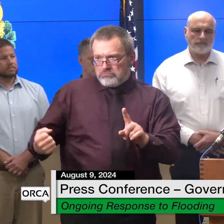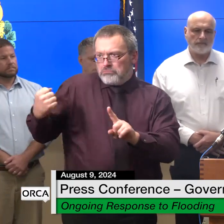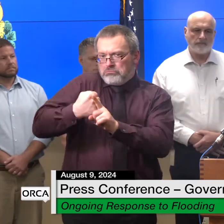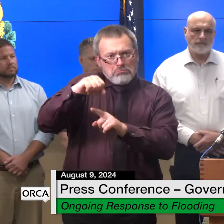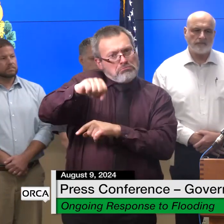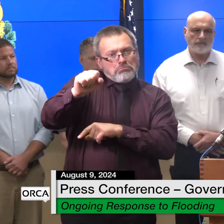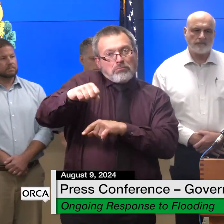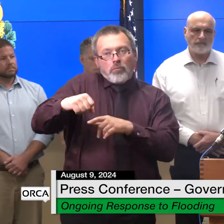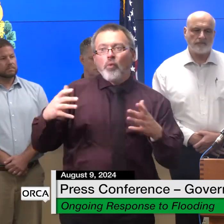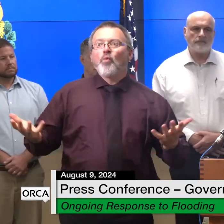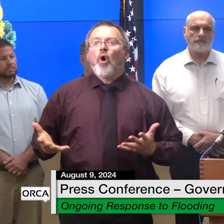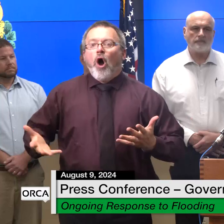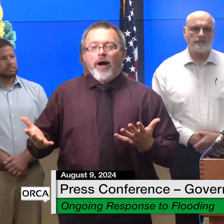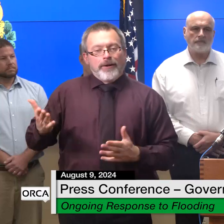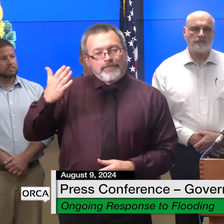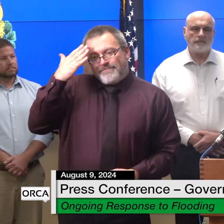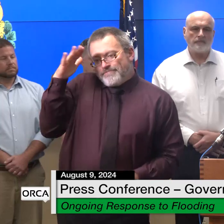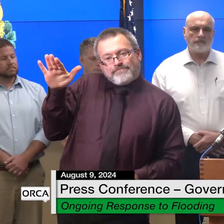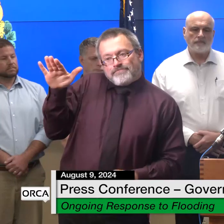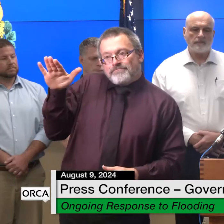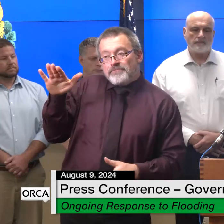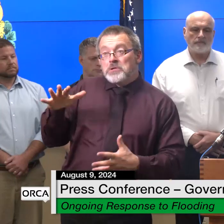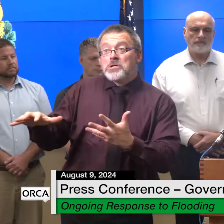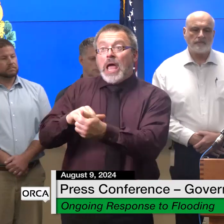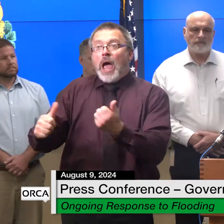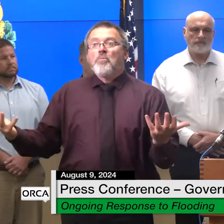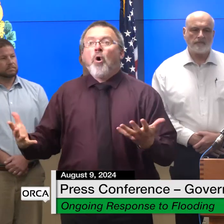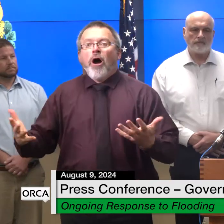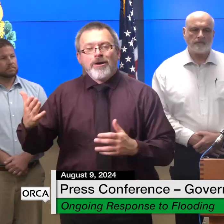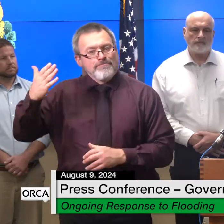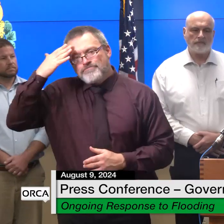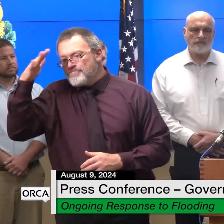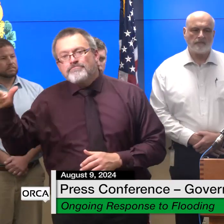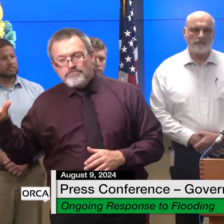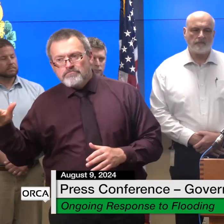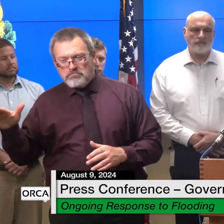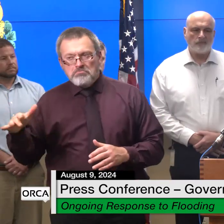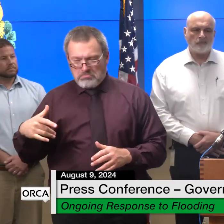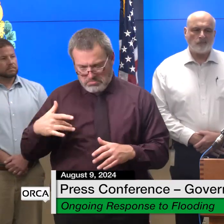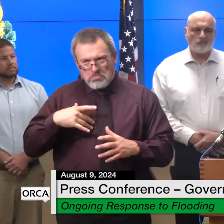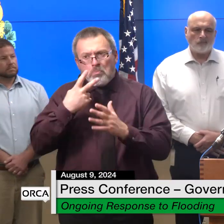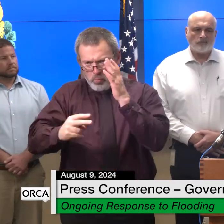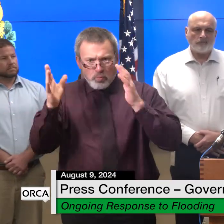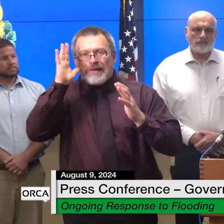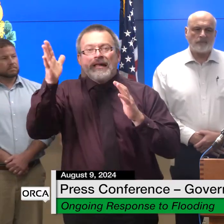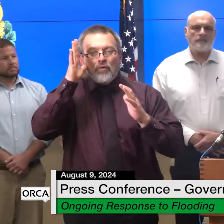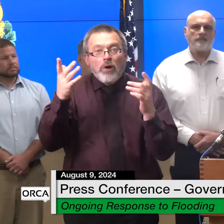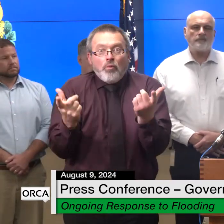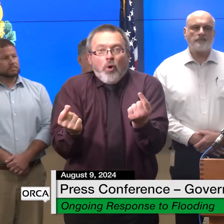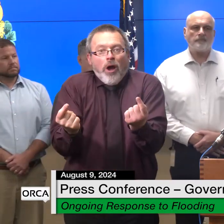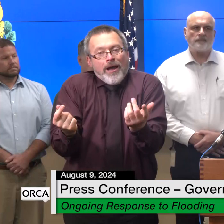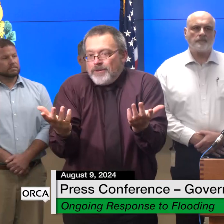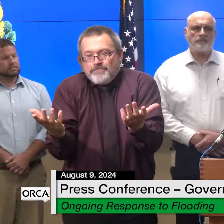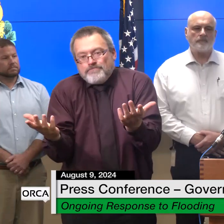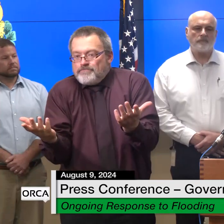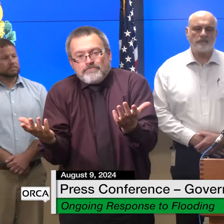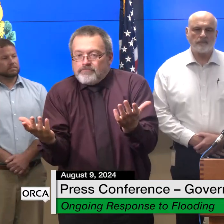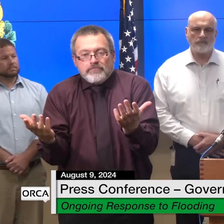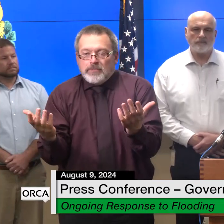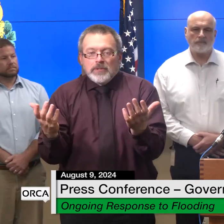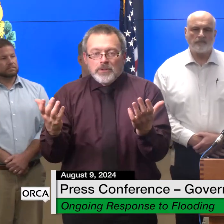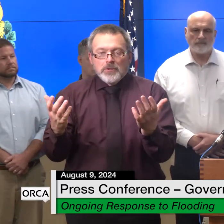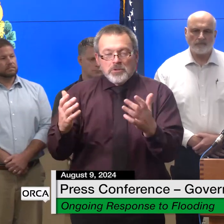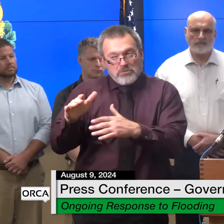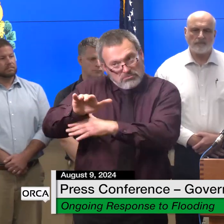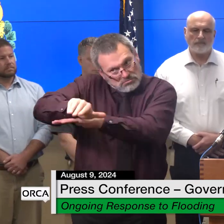there will be various types of flooding it will be a challenging next 18 hours but we will get through